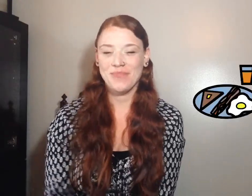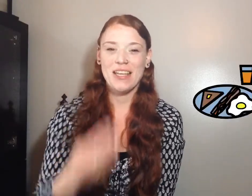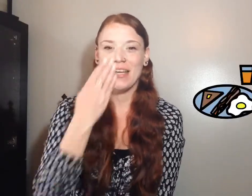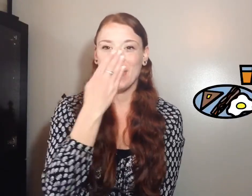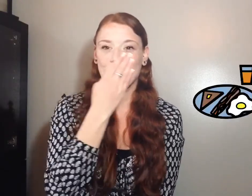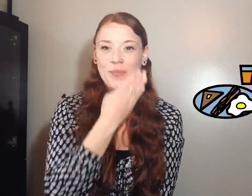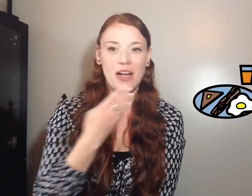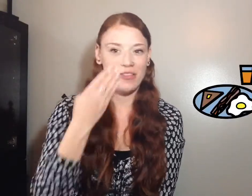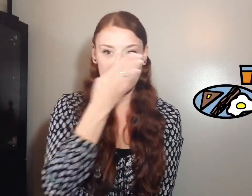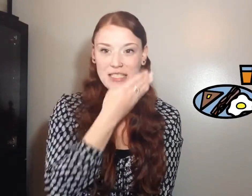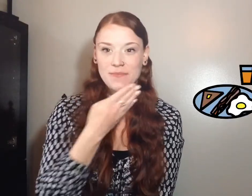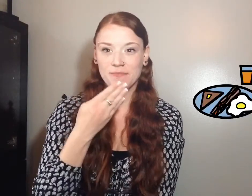Breakfast.